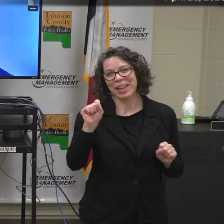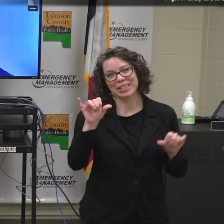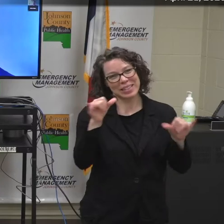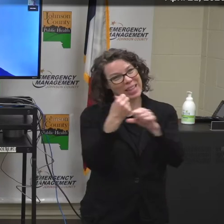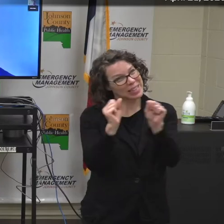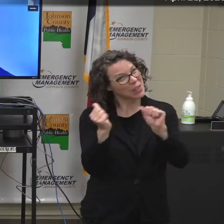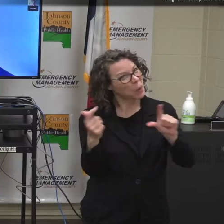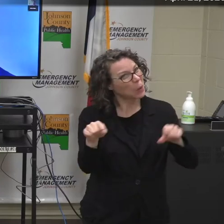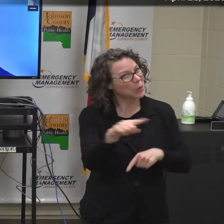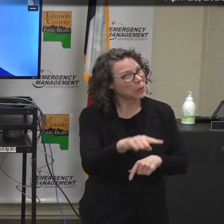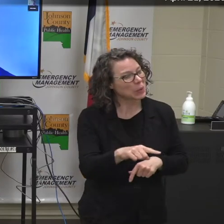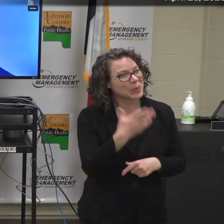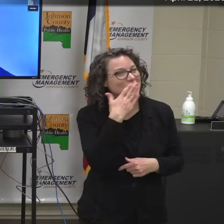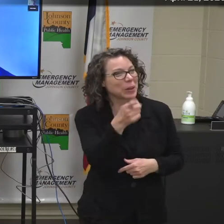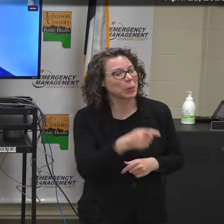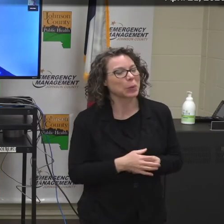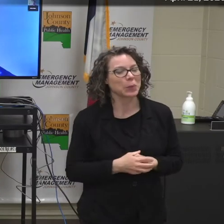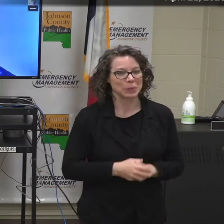safe, y'all. Thanks.